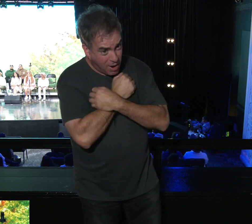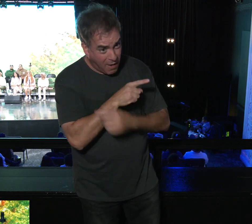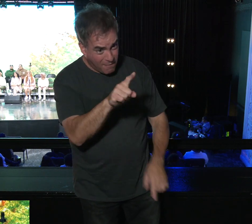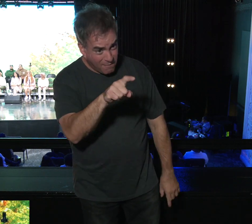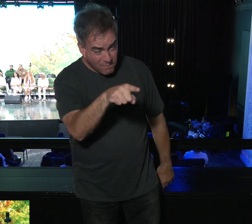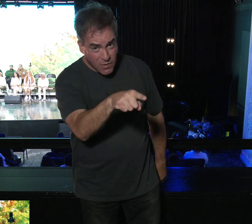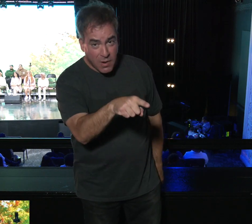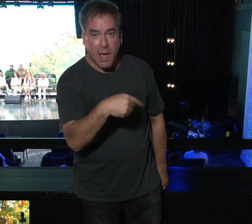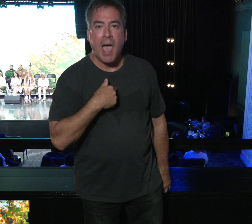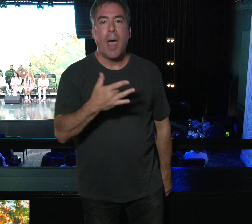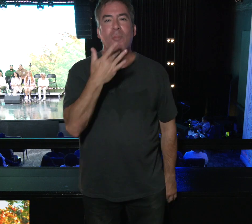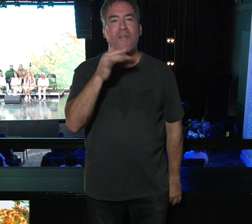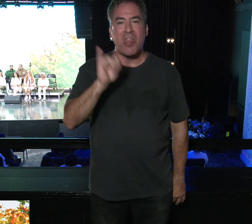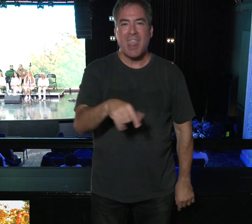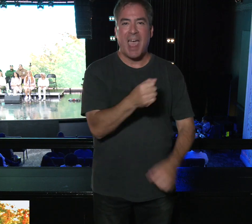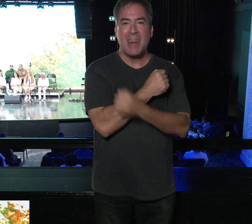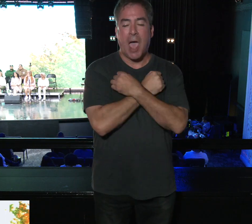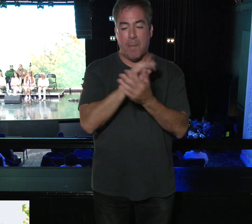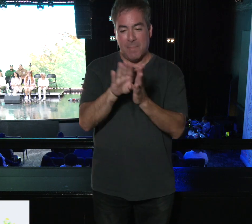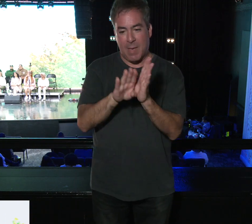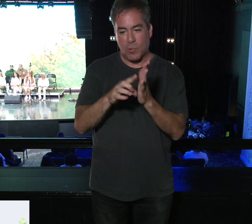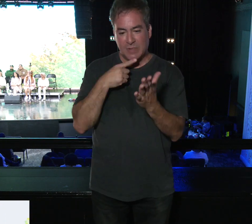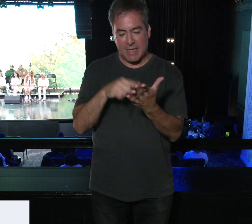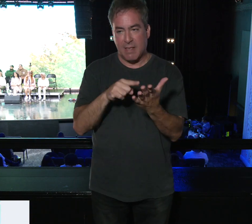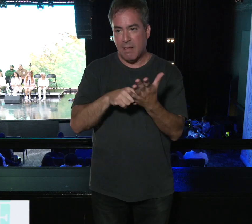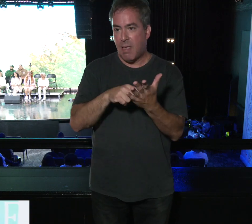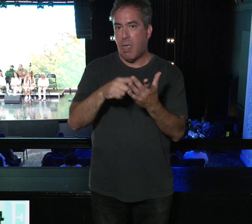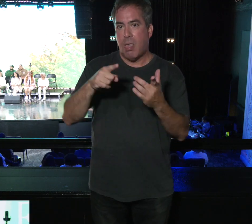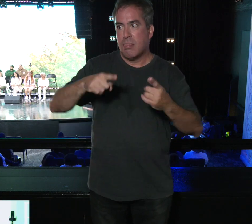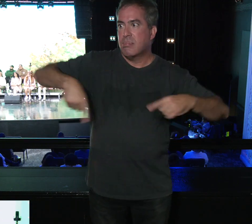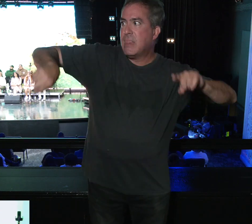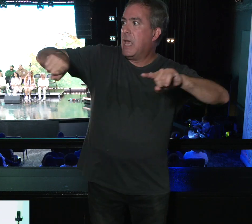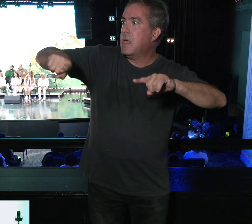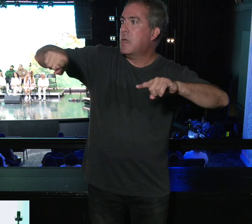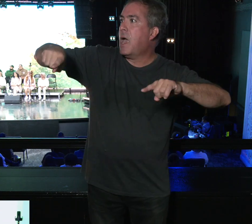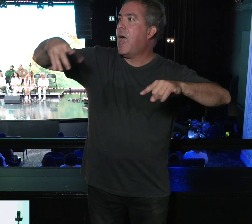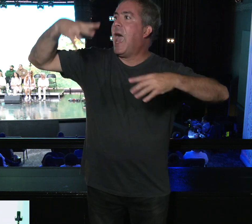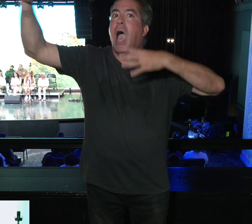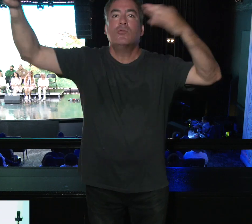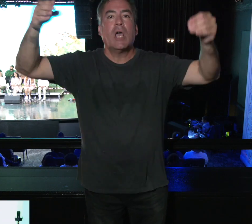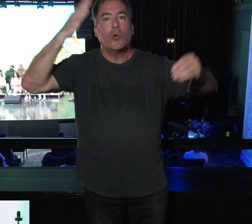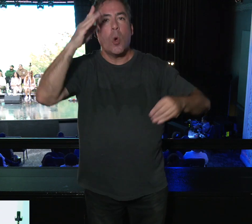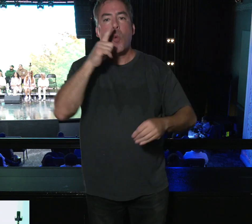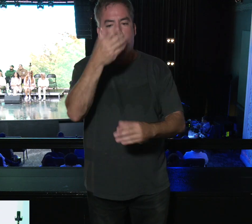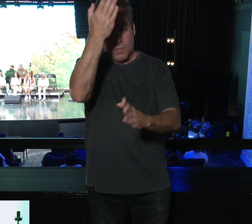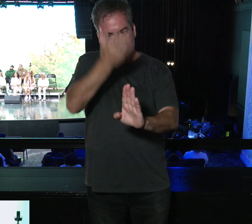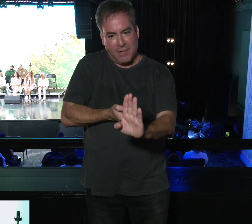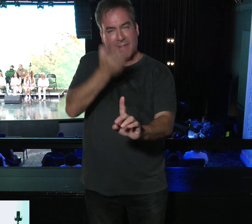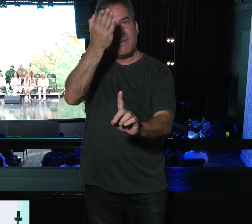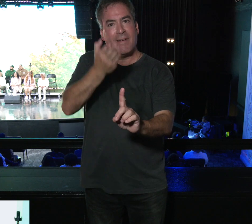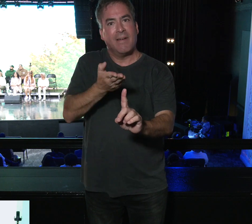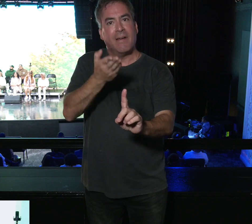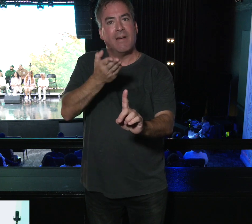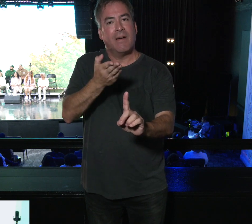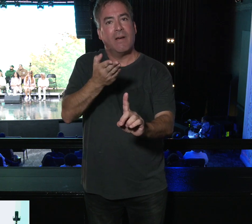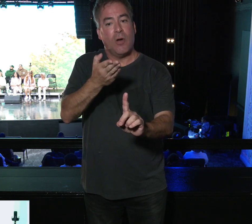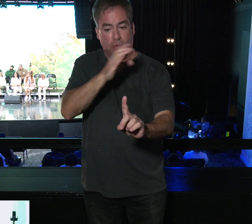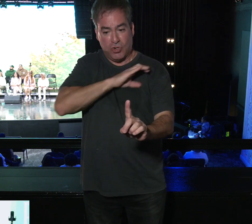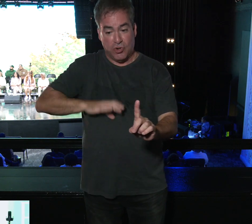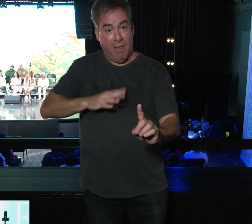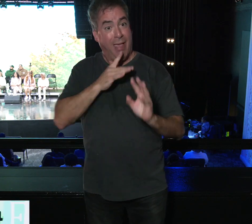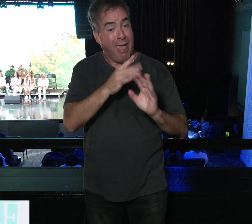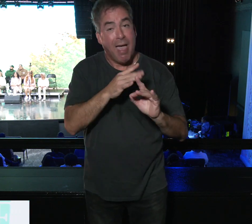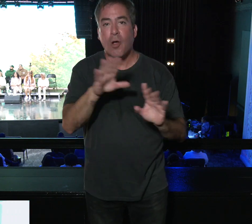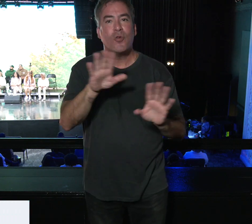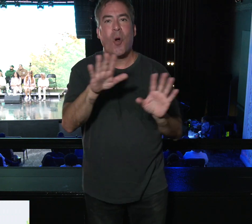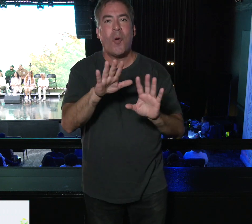I'd rather do that because, you the Bible says that they, people outside, they'll know that we're Christians by, if we speak in tongues? No. By our